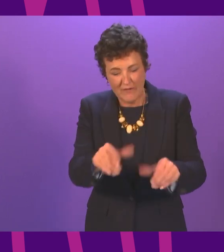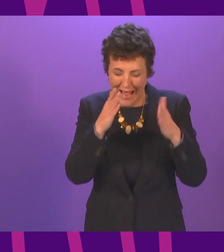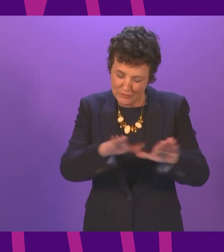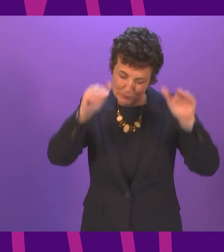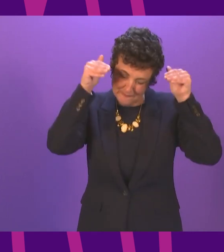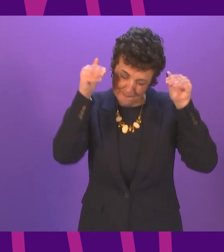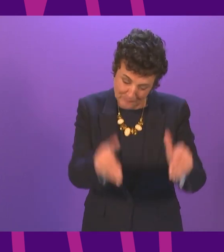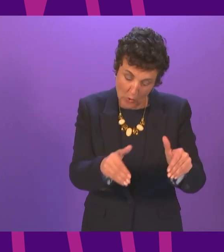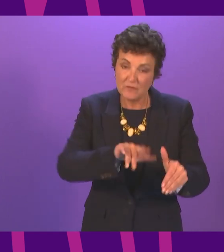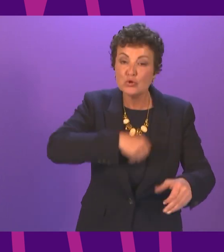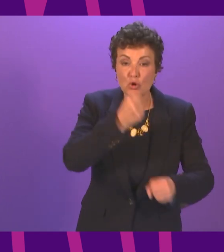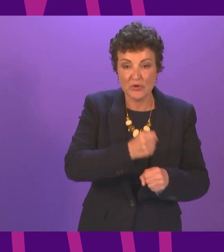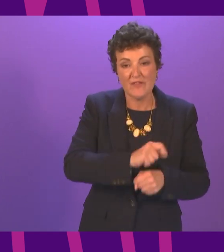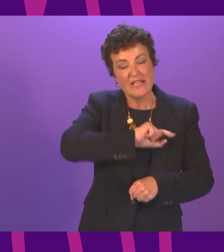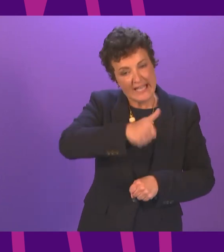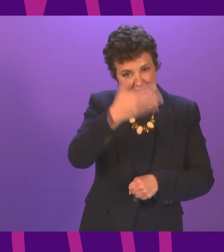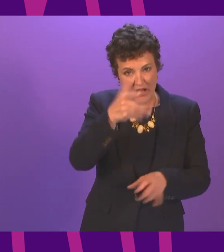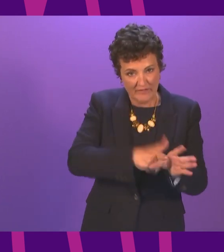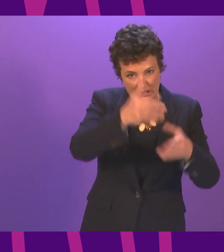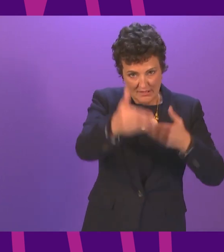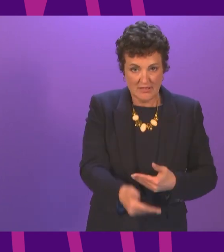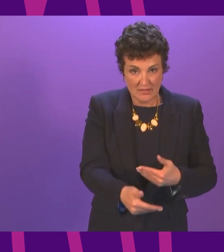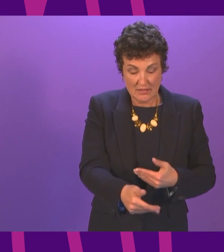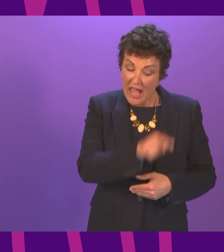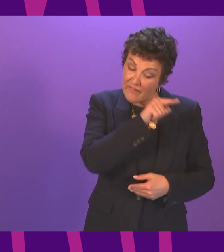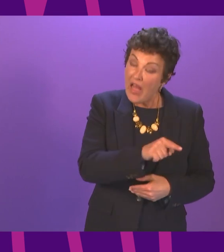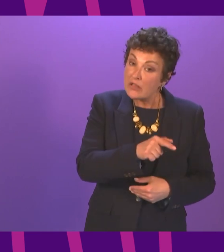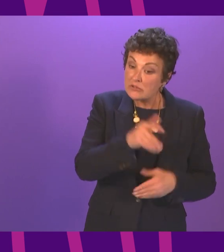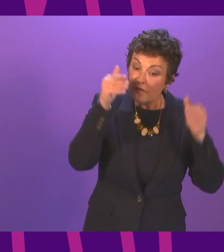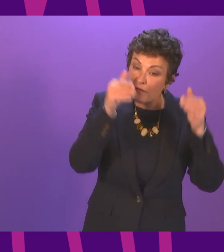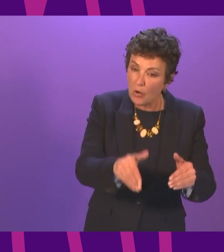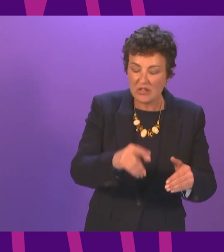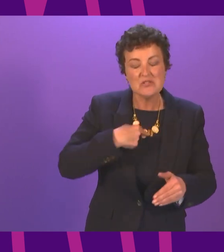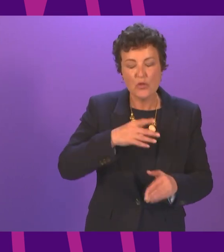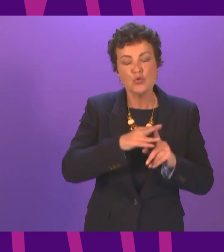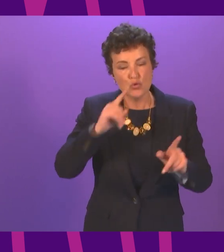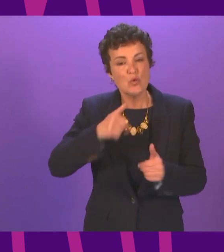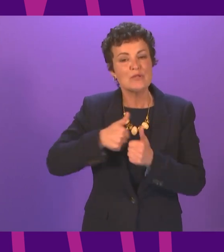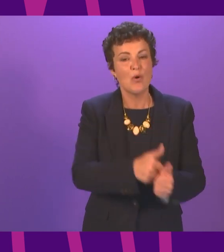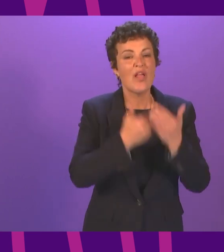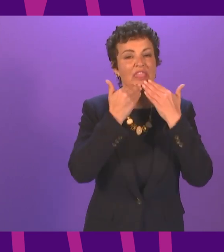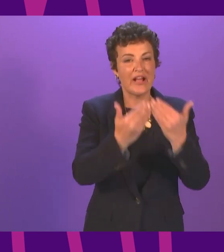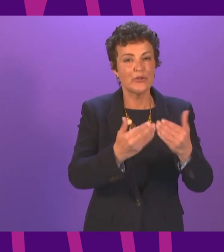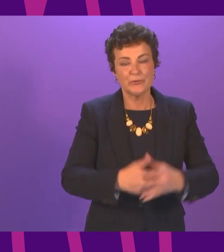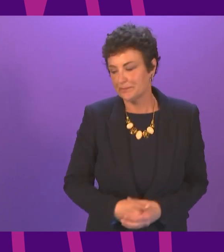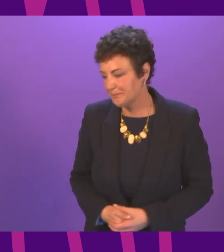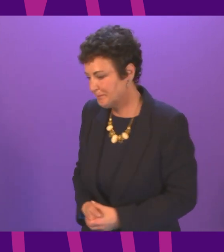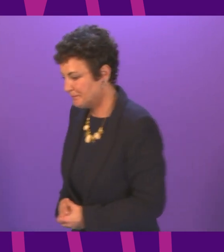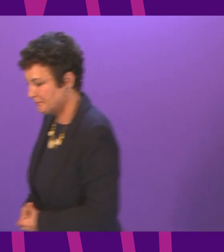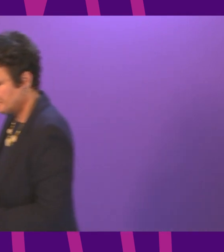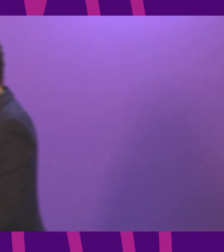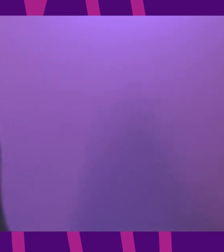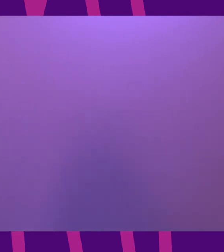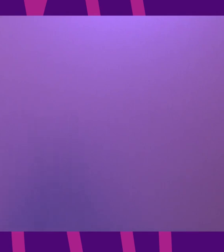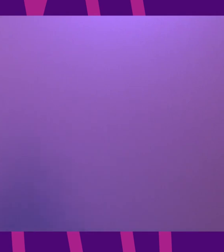of the Scottish Government for the next five years, and if that is their focus, they will have our support. Thank you. Thank you.